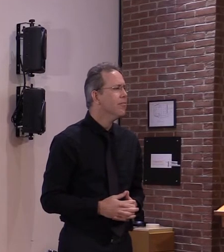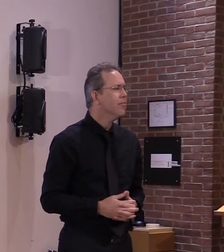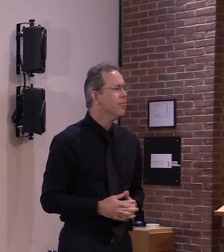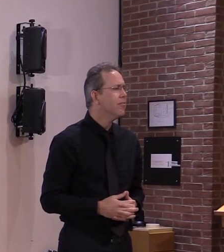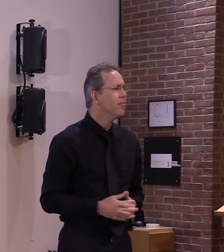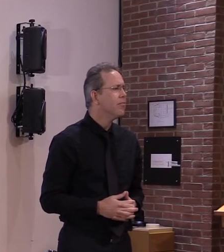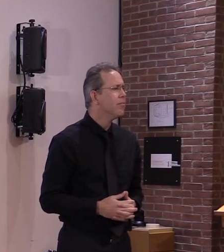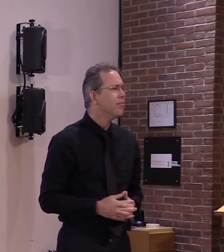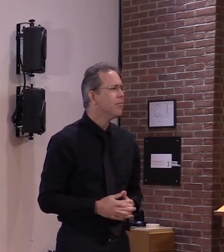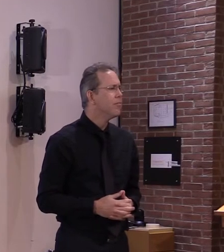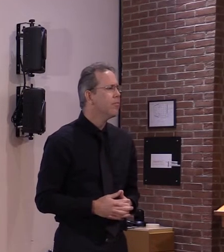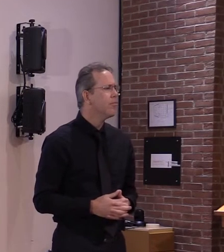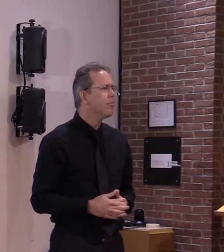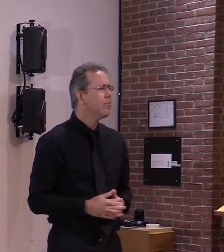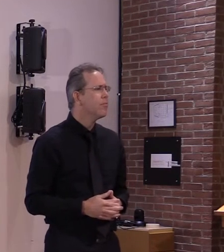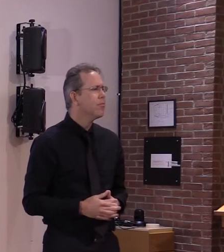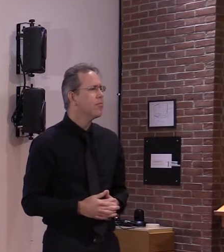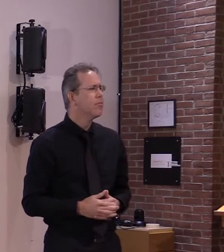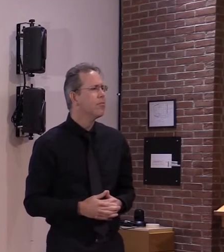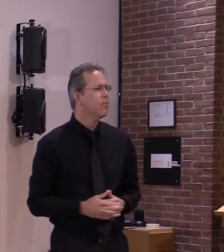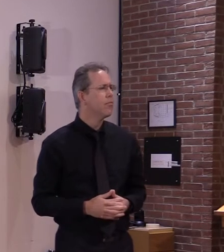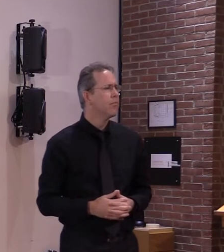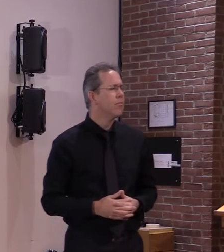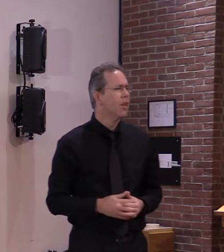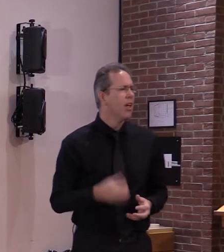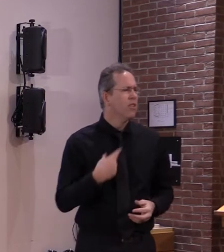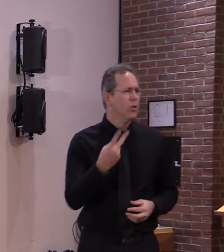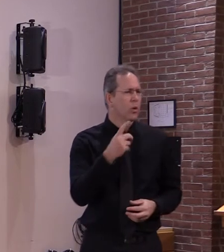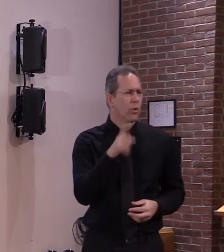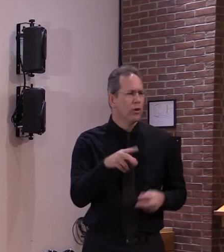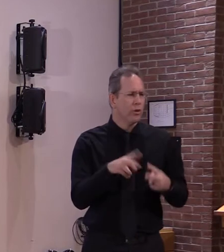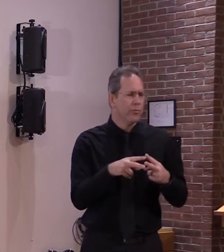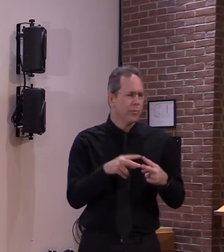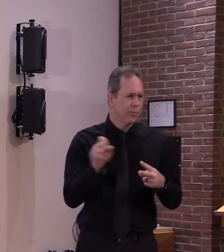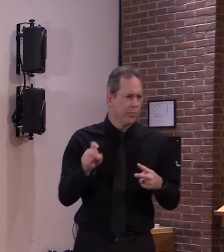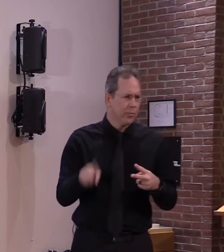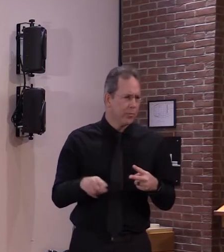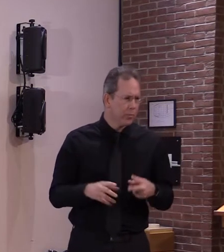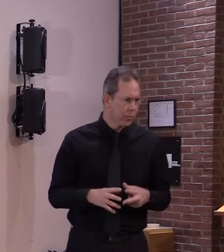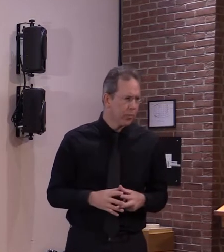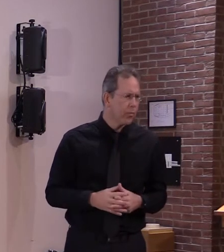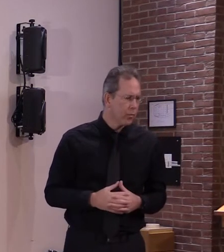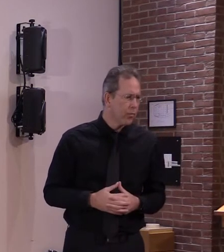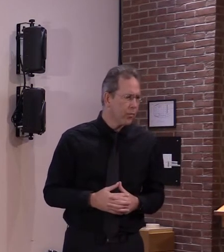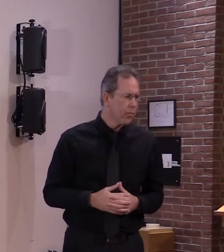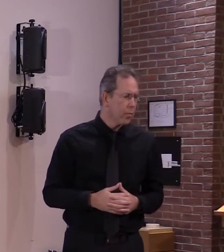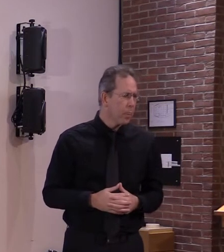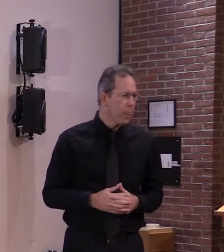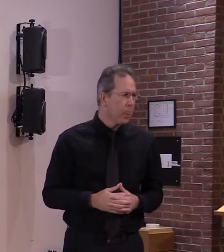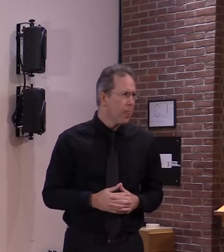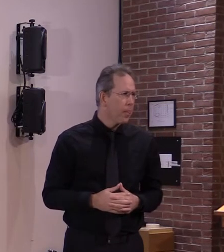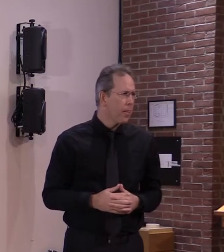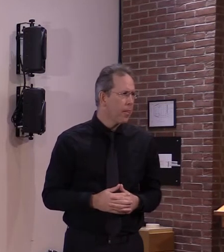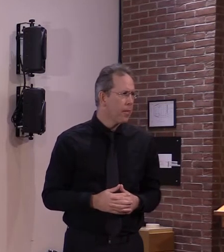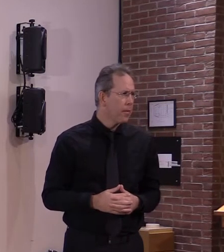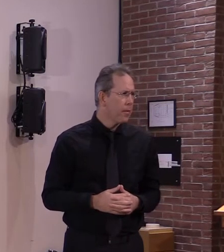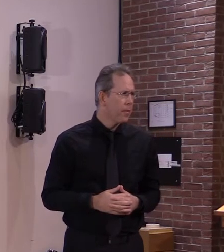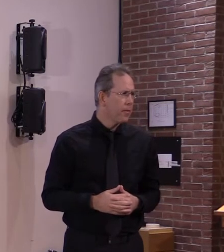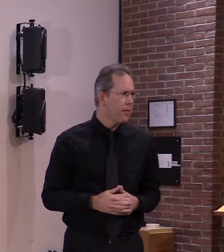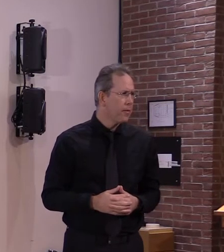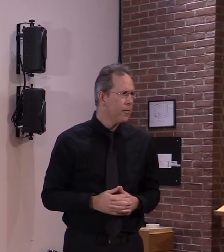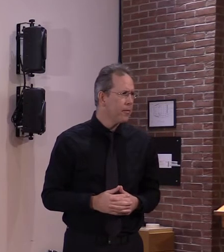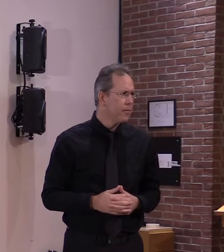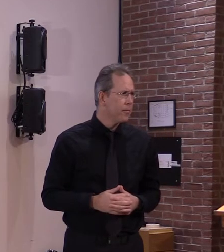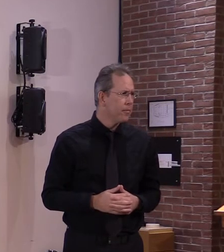the first is uh is there a list available of those pharmacies in vermont that have contracted with the federal government to